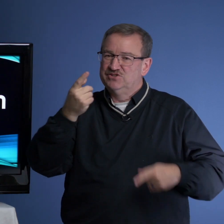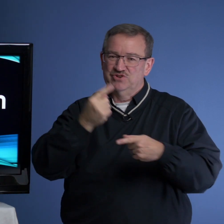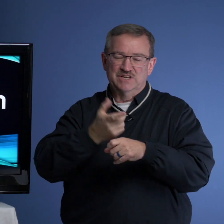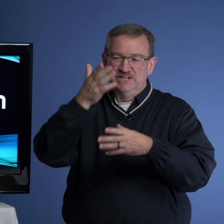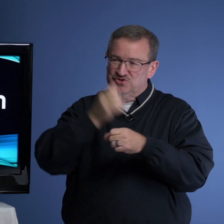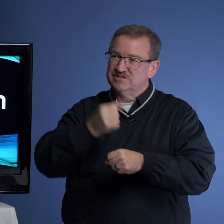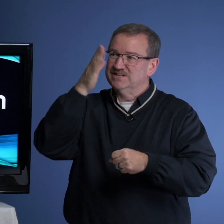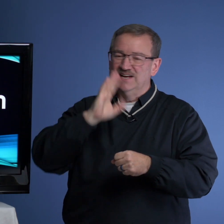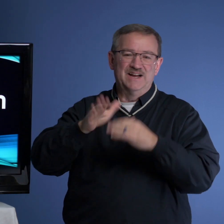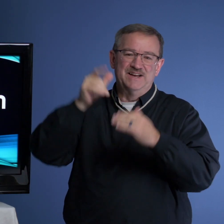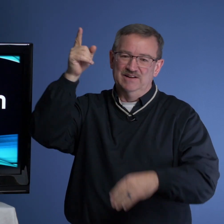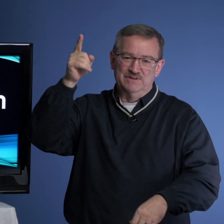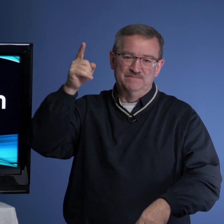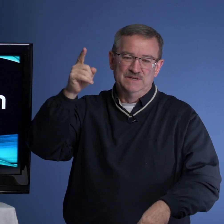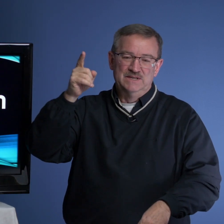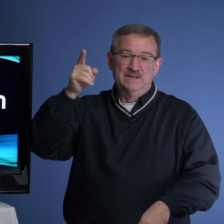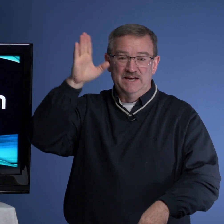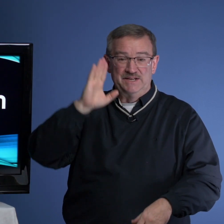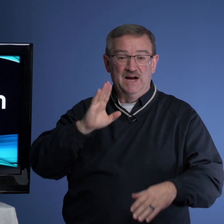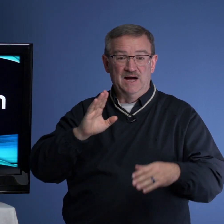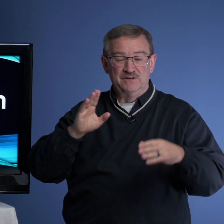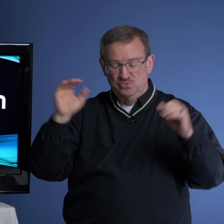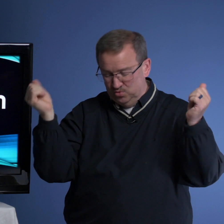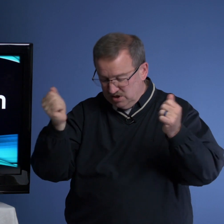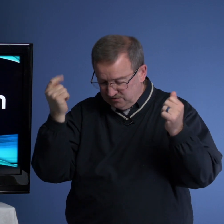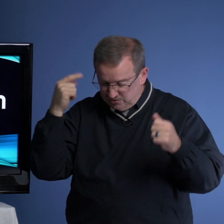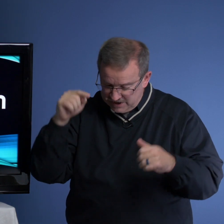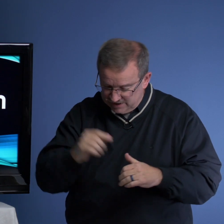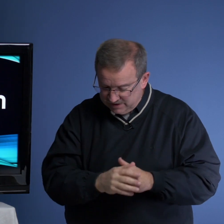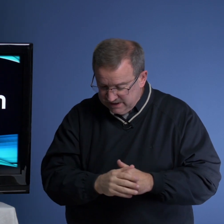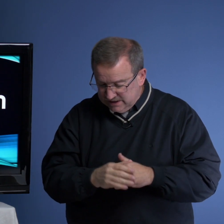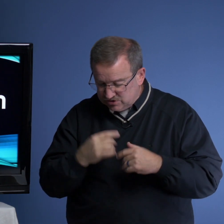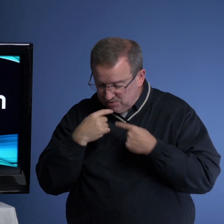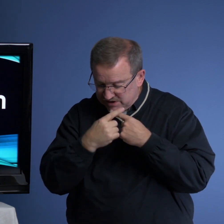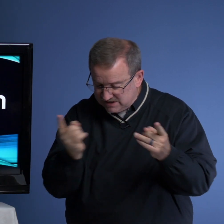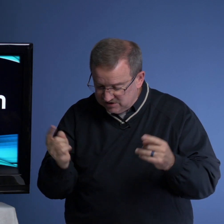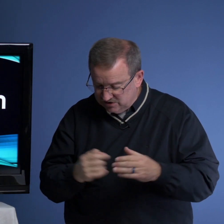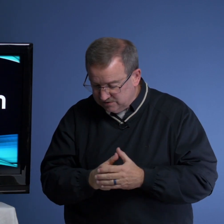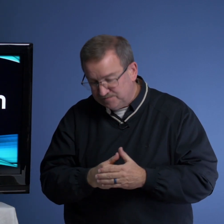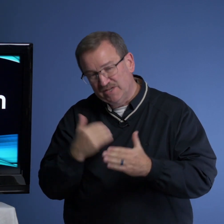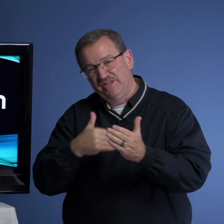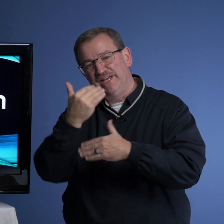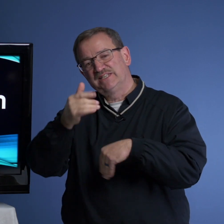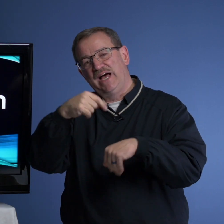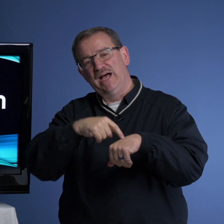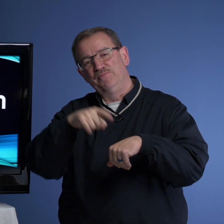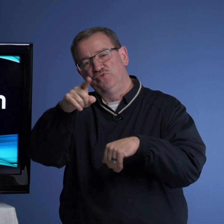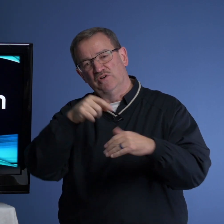trusted God in heaven. And God won for him. So I want to say to you, the next time you are